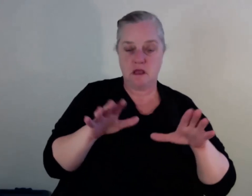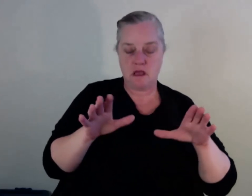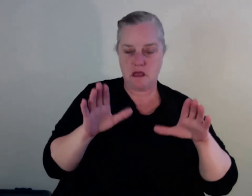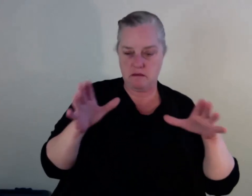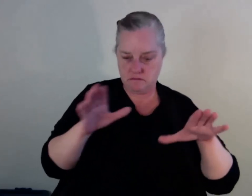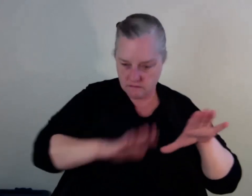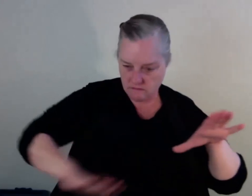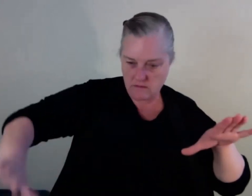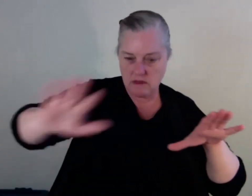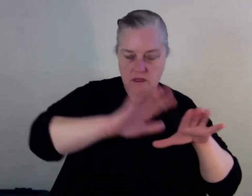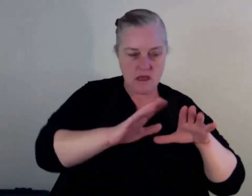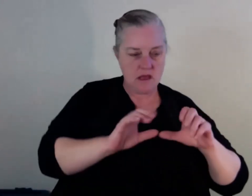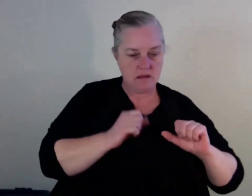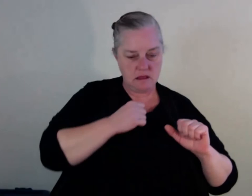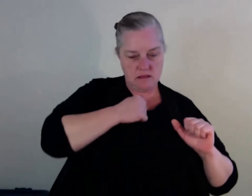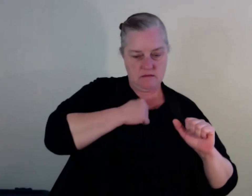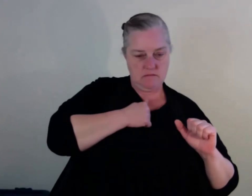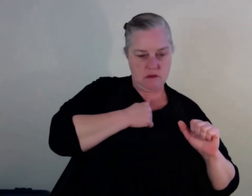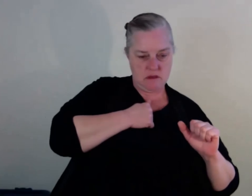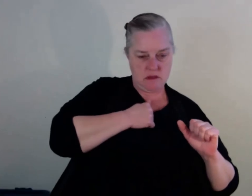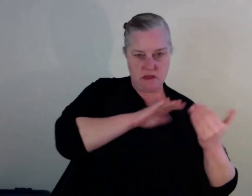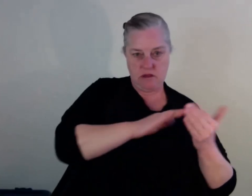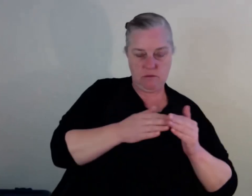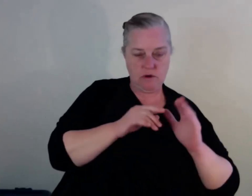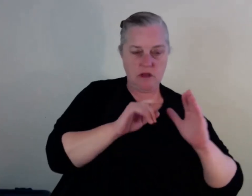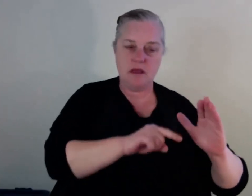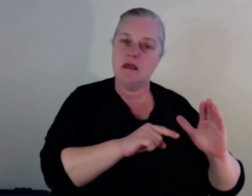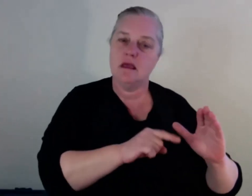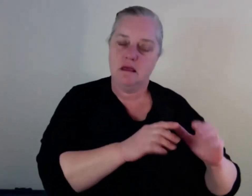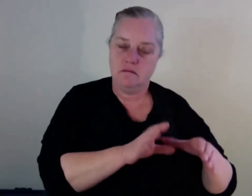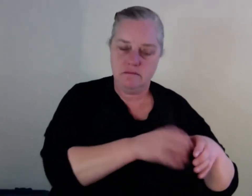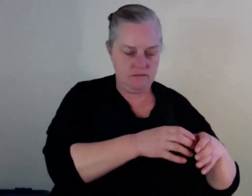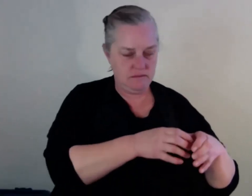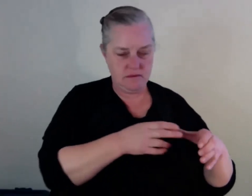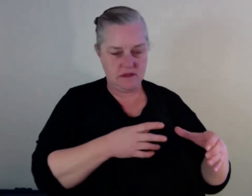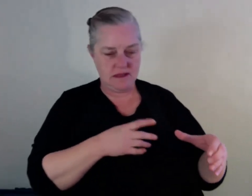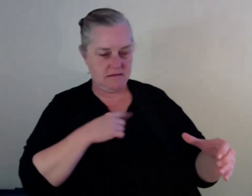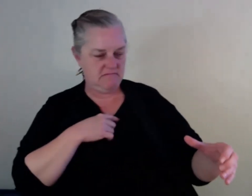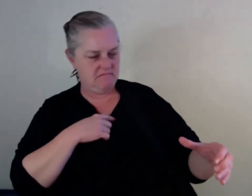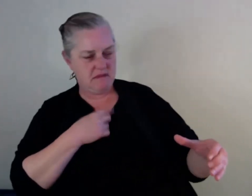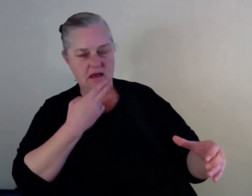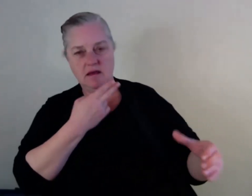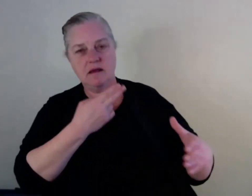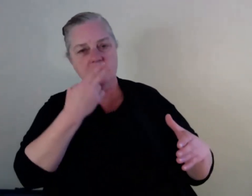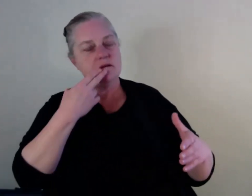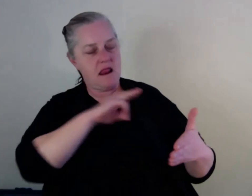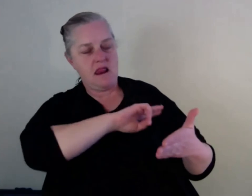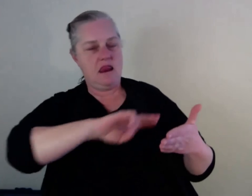you know, shame is also, you know, a major driving factor for substance misuse and wanting to medicate the feeling of wanting to